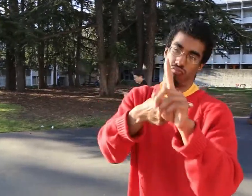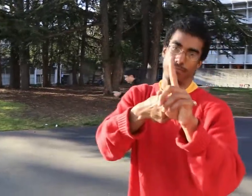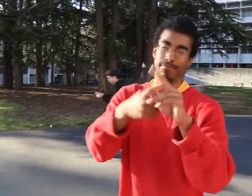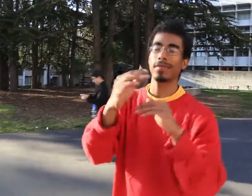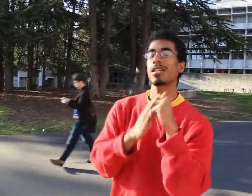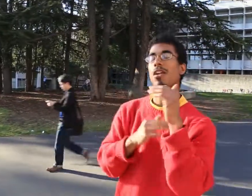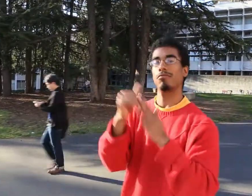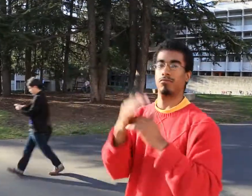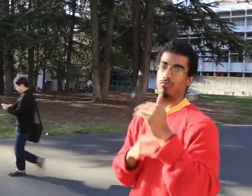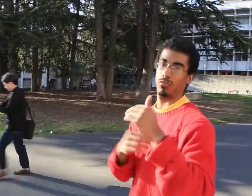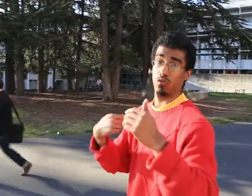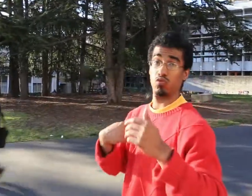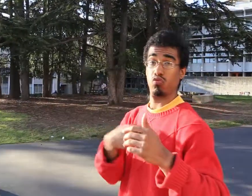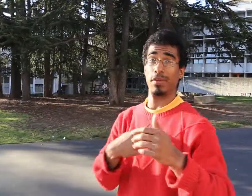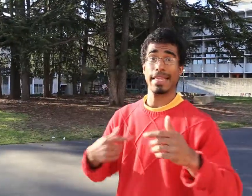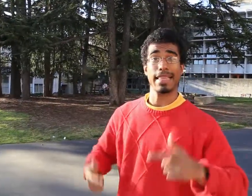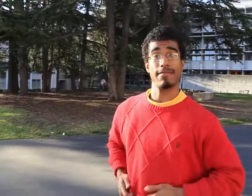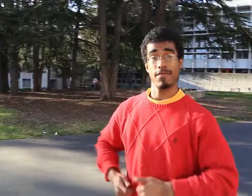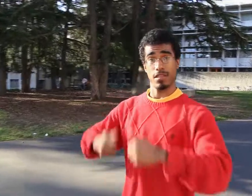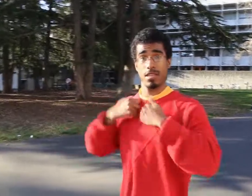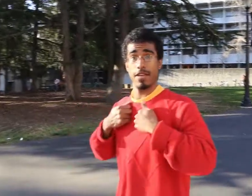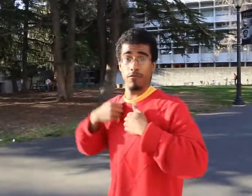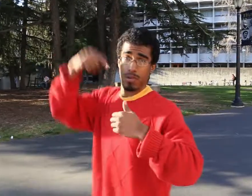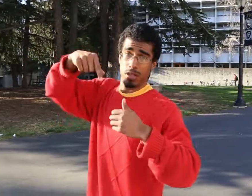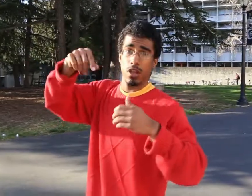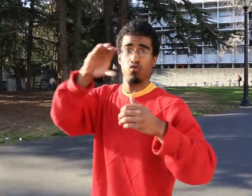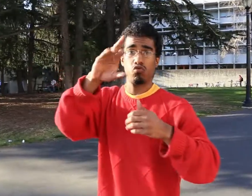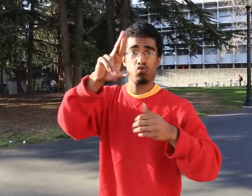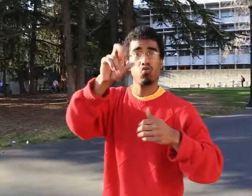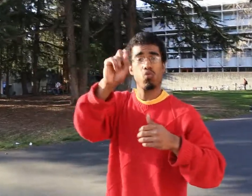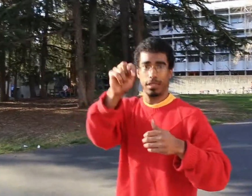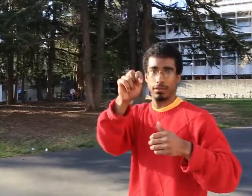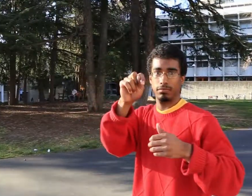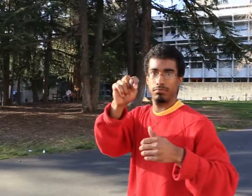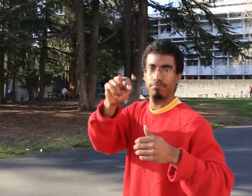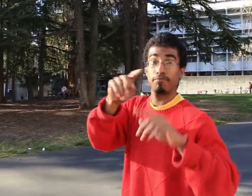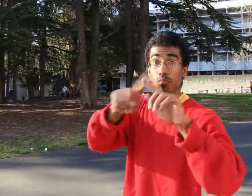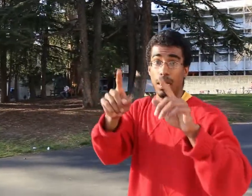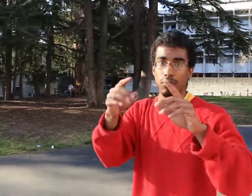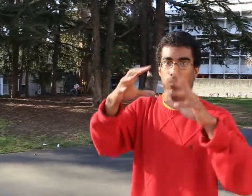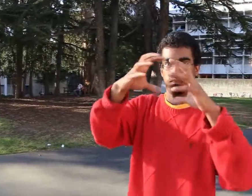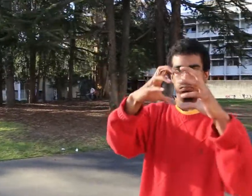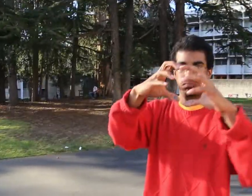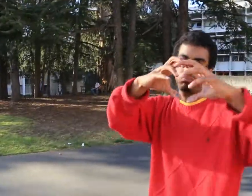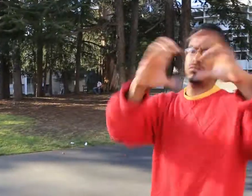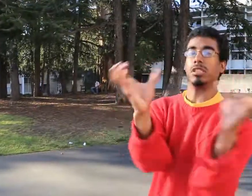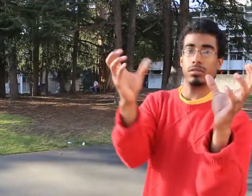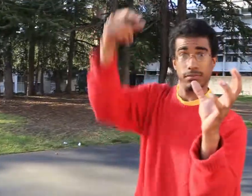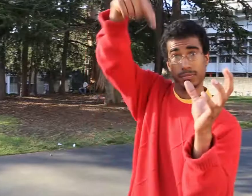the temperature is low and comfortable. We live here on the crust. But inside the